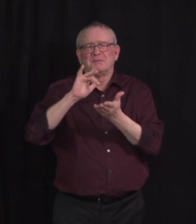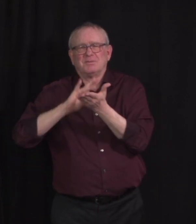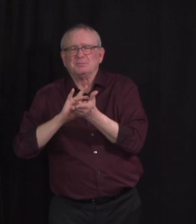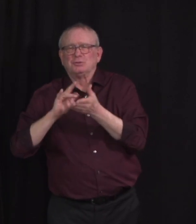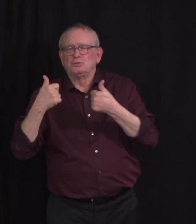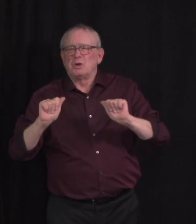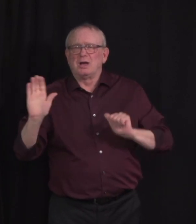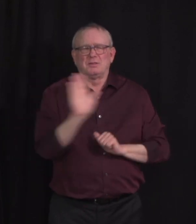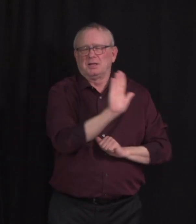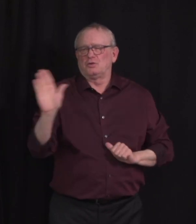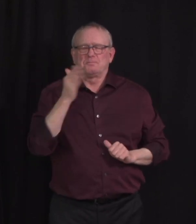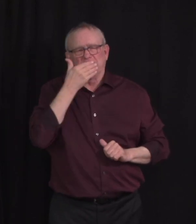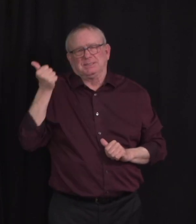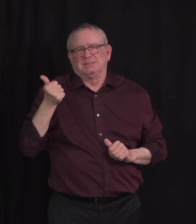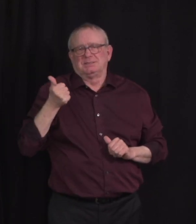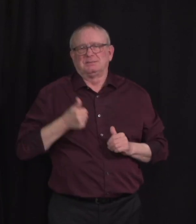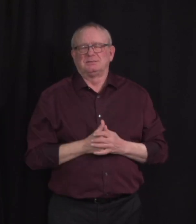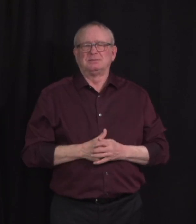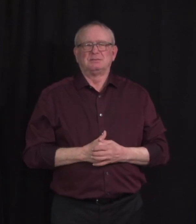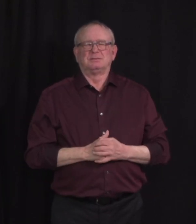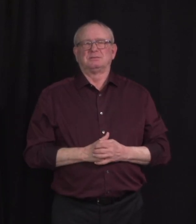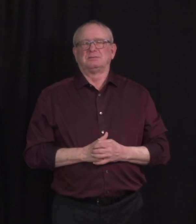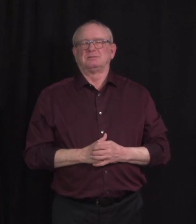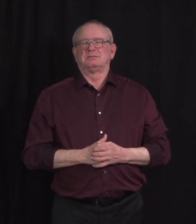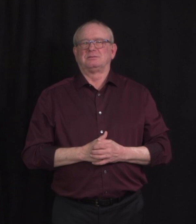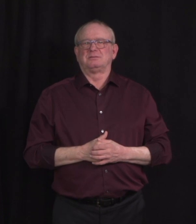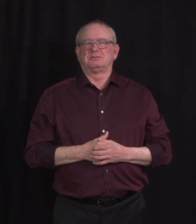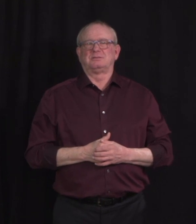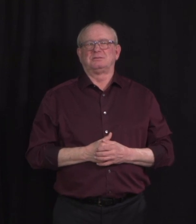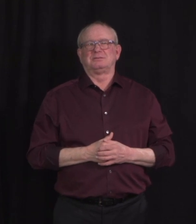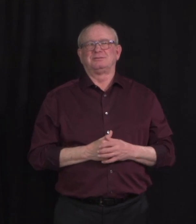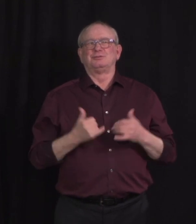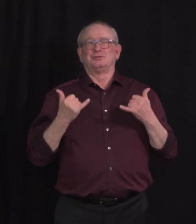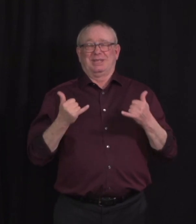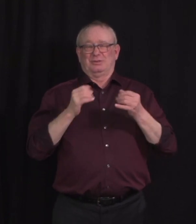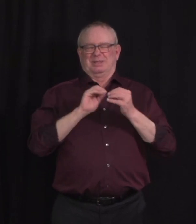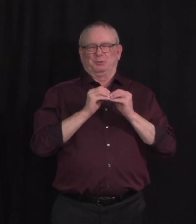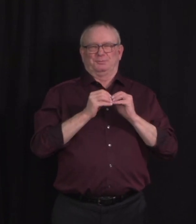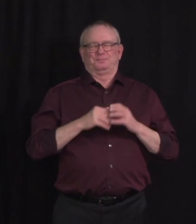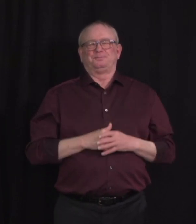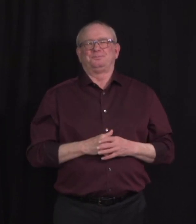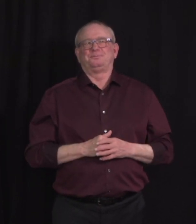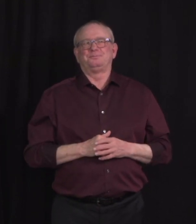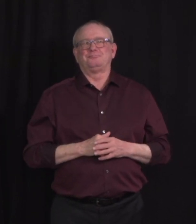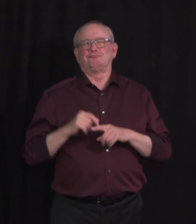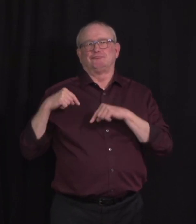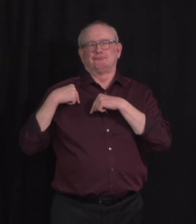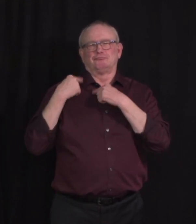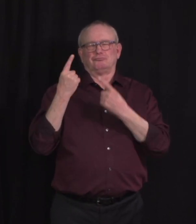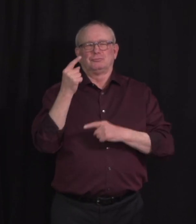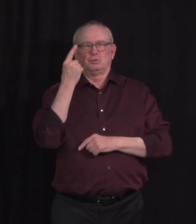possible. Turning to today's update, over the last 24 hours we have